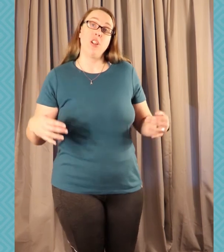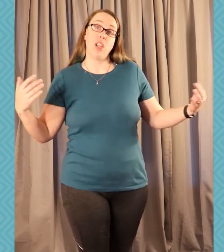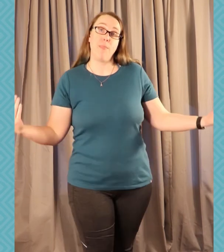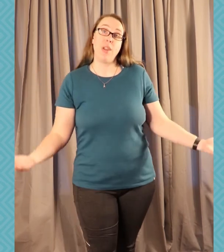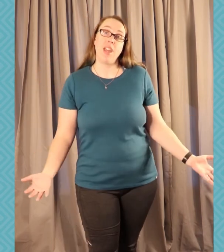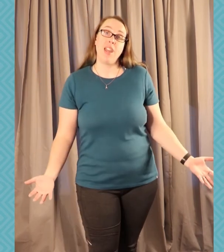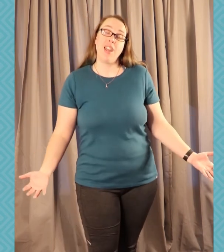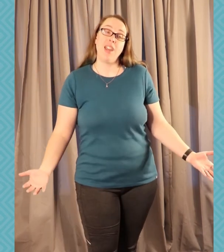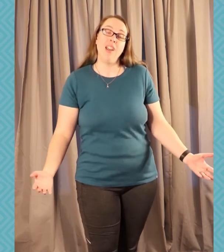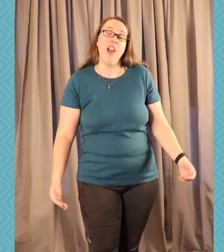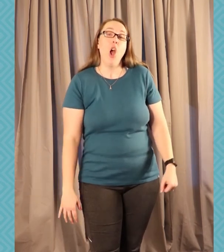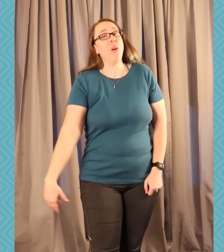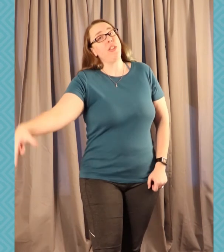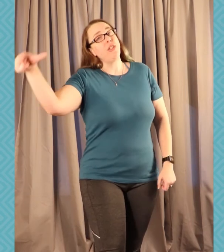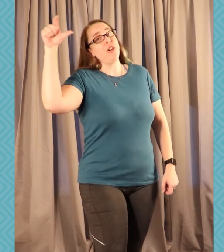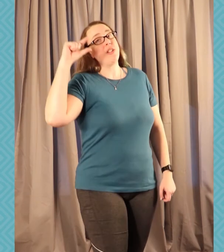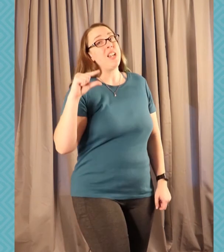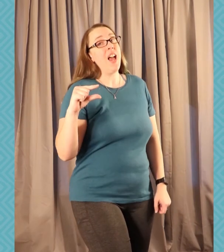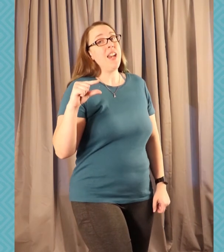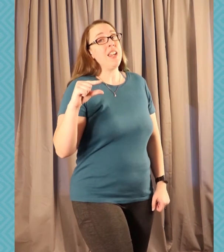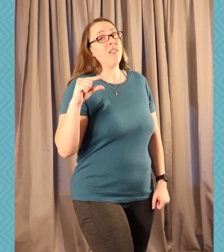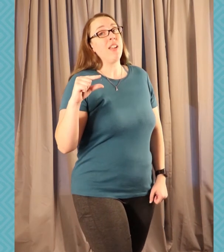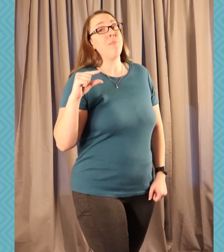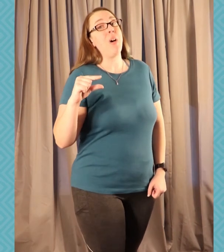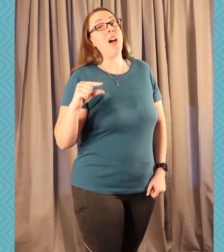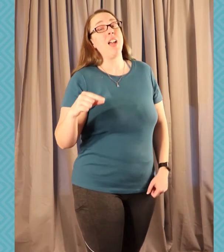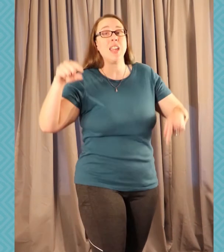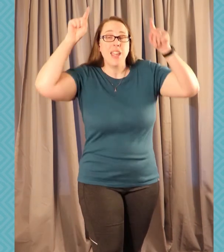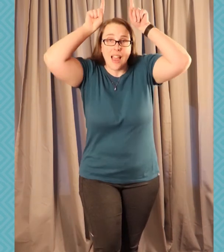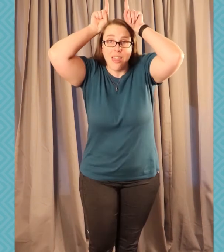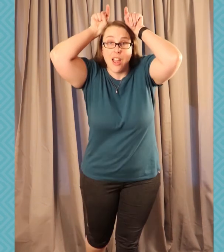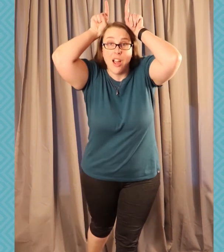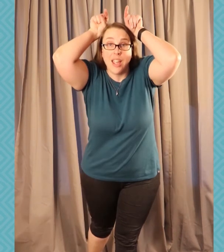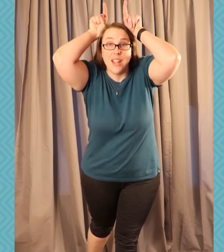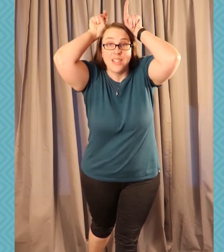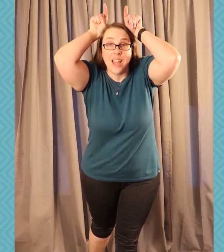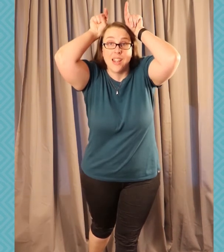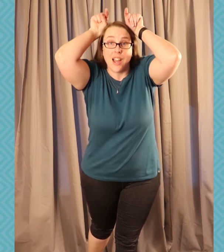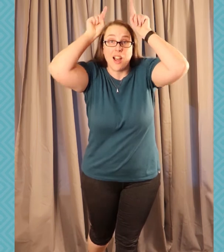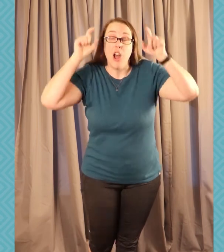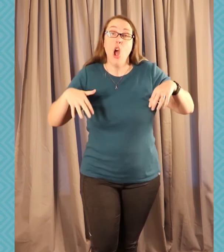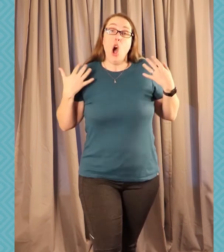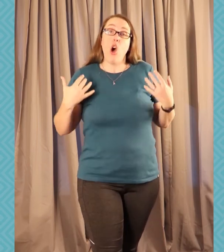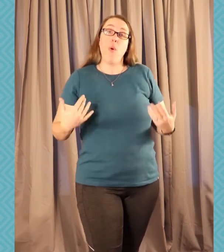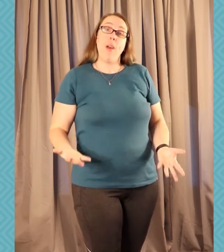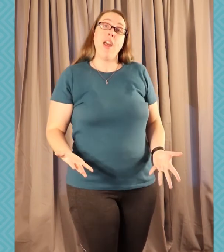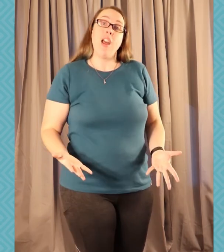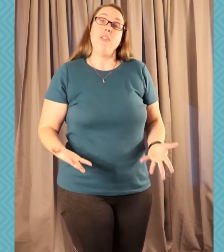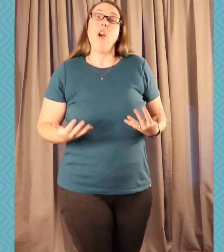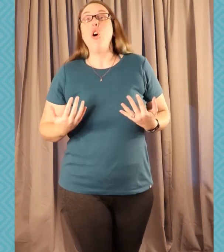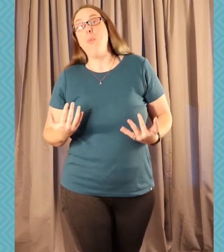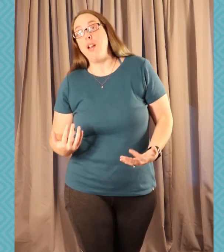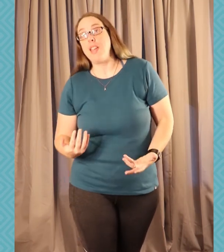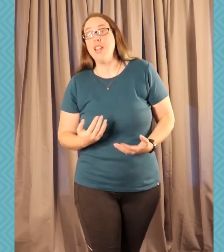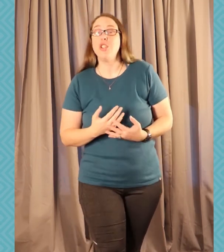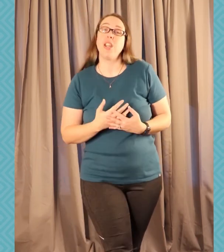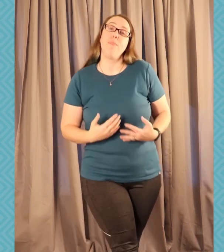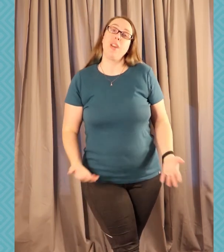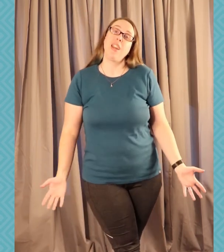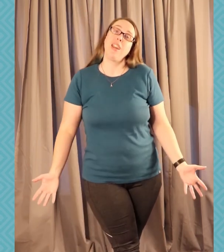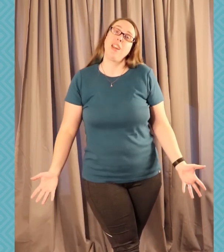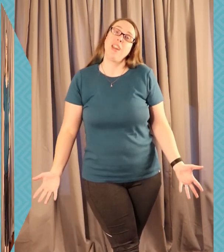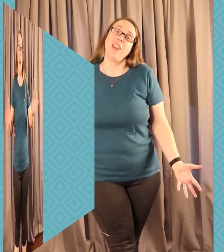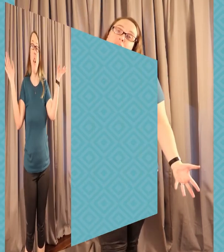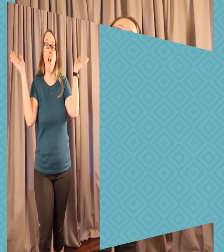oh where can she be? With her tiny green body and long antenna. Oh where, oh where can